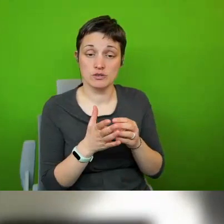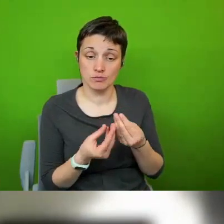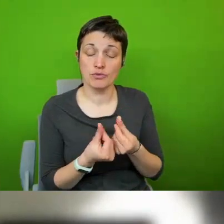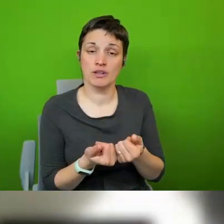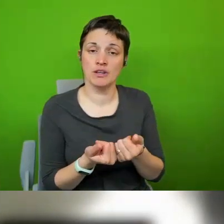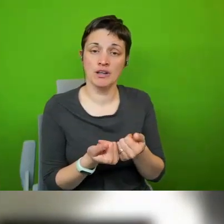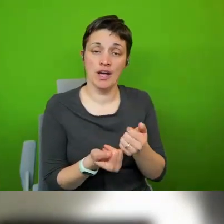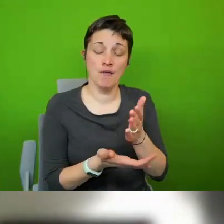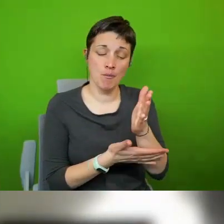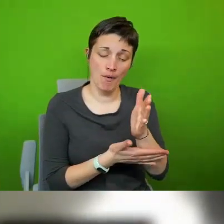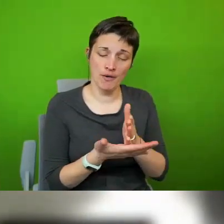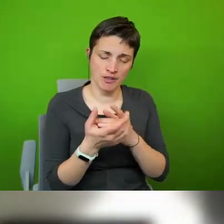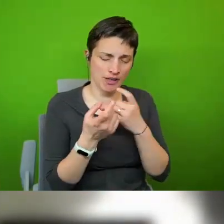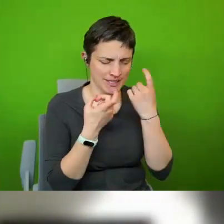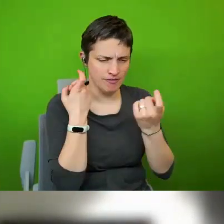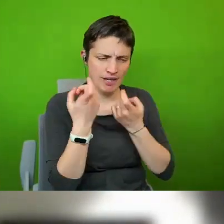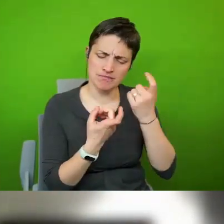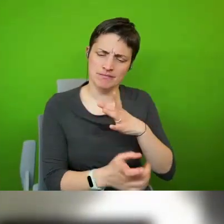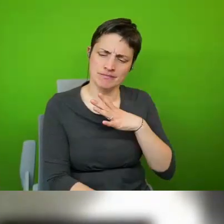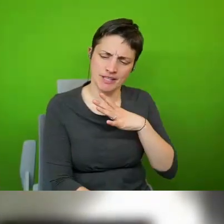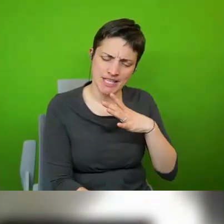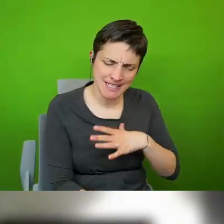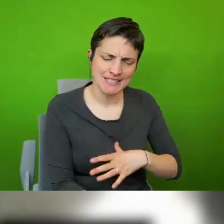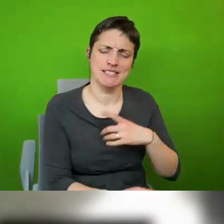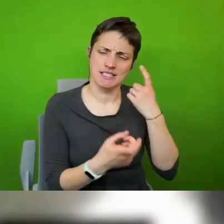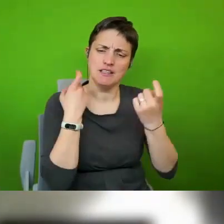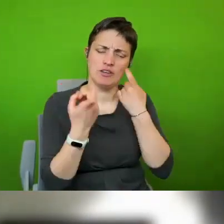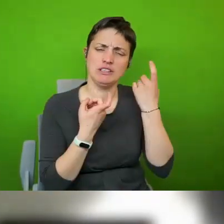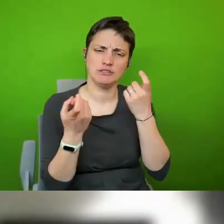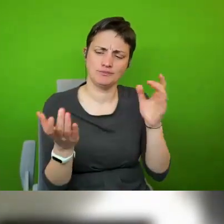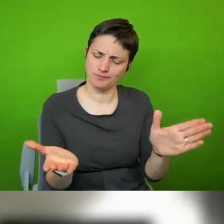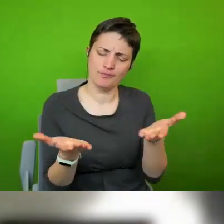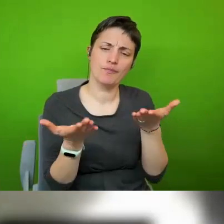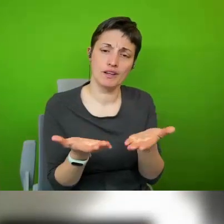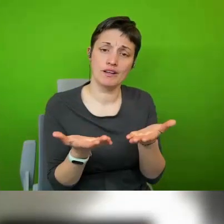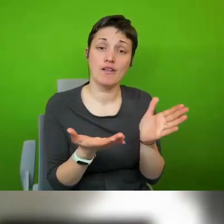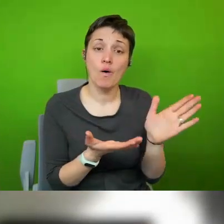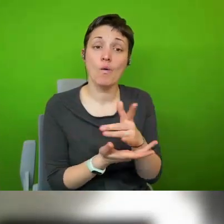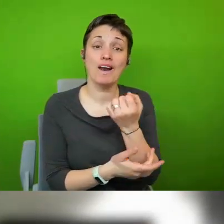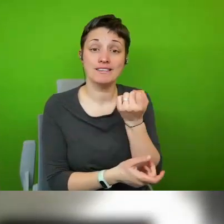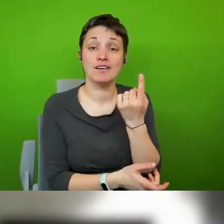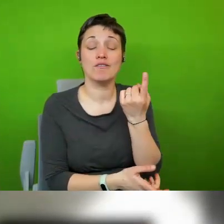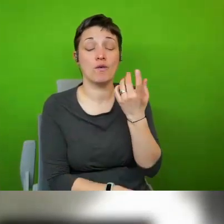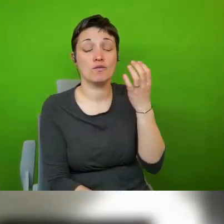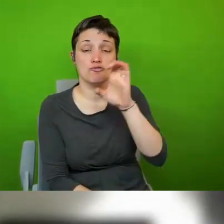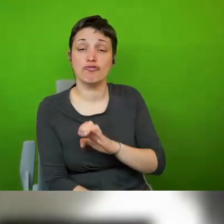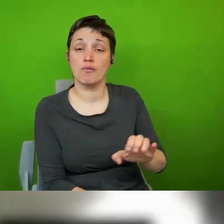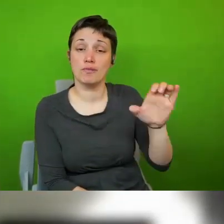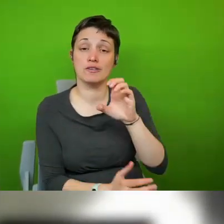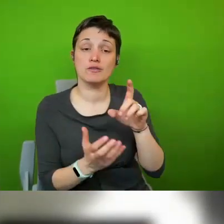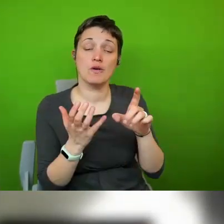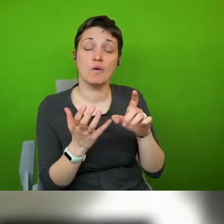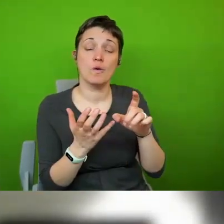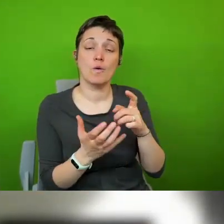proportionality considerations necessity considerations the whole jurisprudence of the european court of human rights up and down to resolve